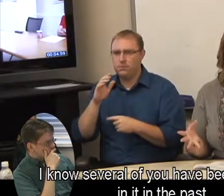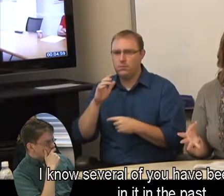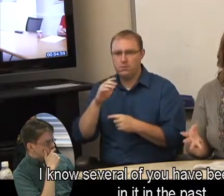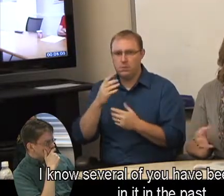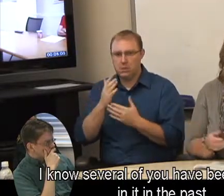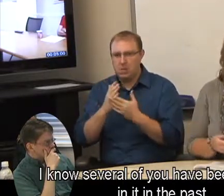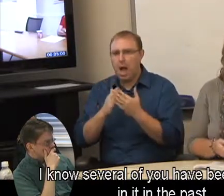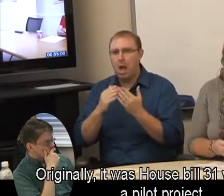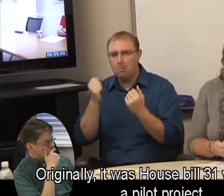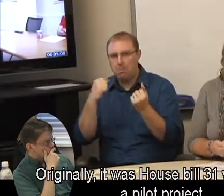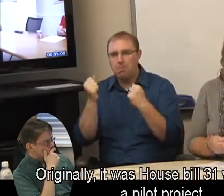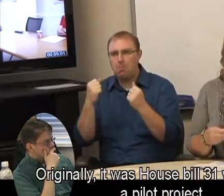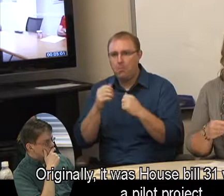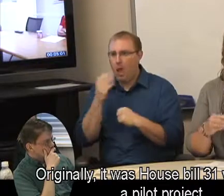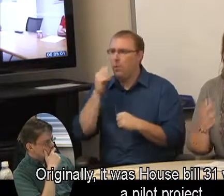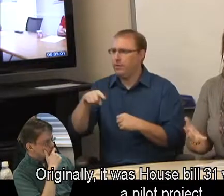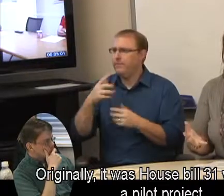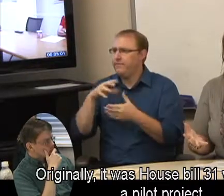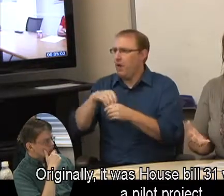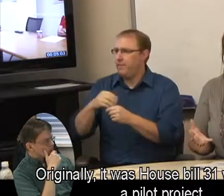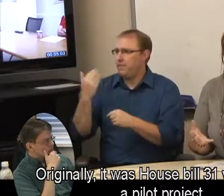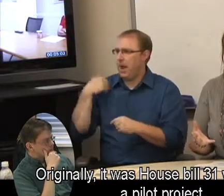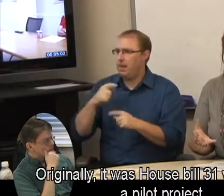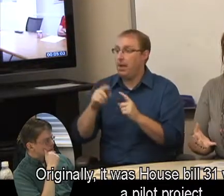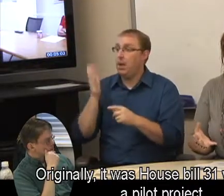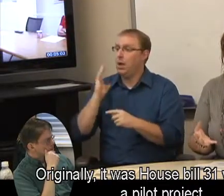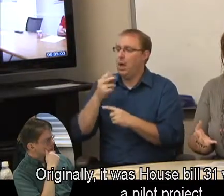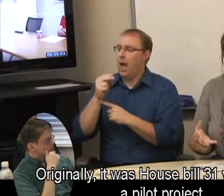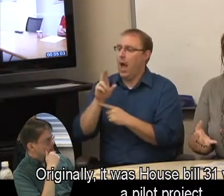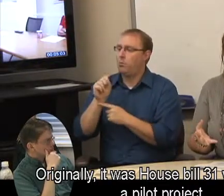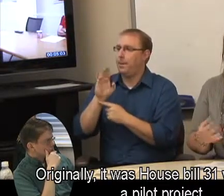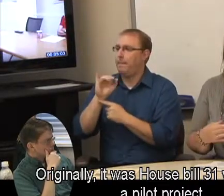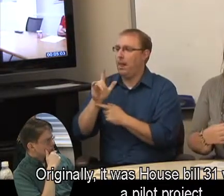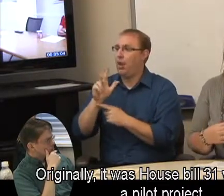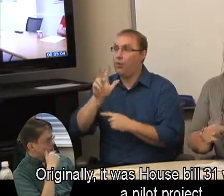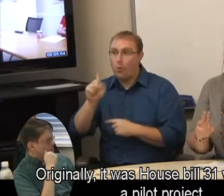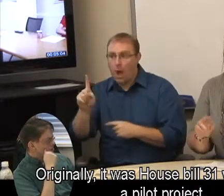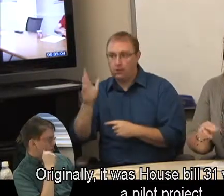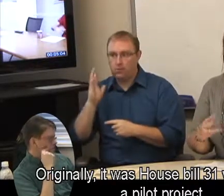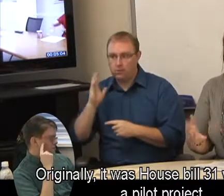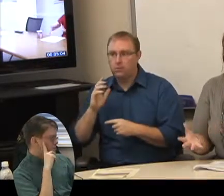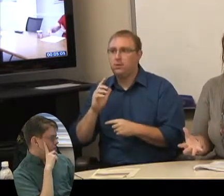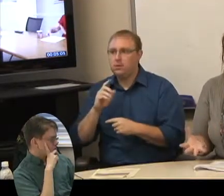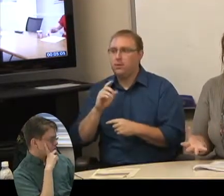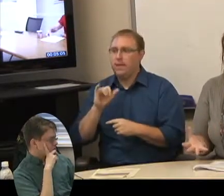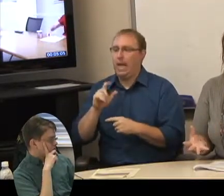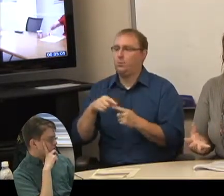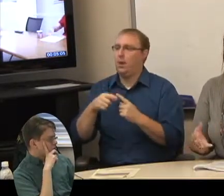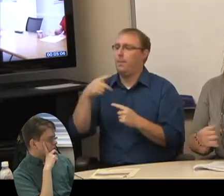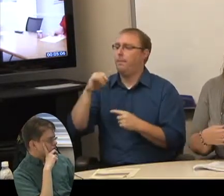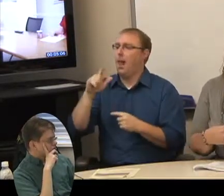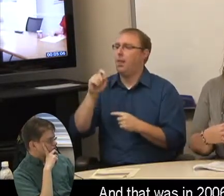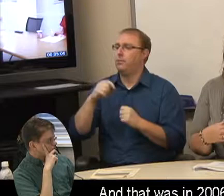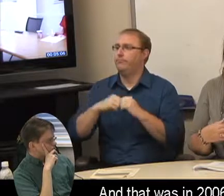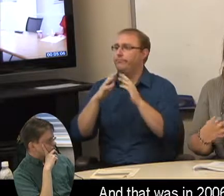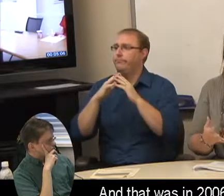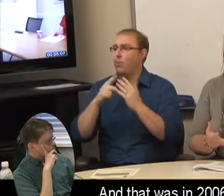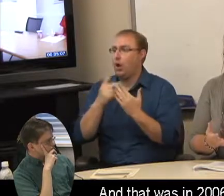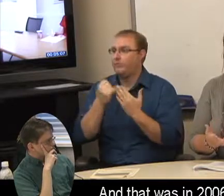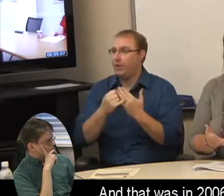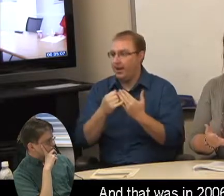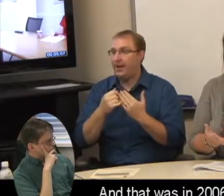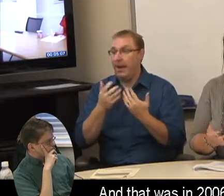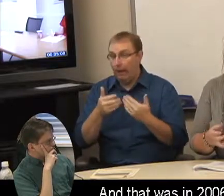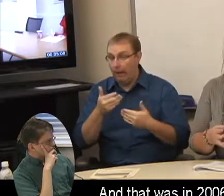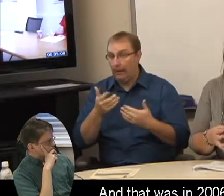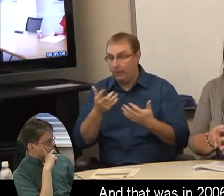involved in it in the past. We had, originally it was House Bill 31 when it was a pilot project. And that was in